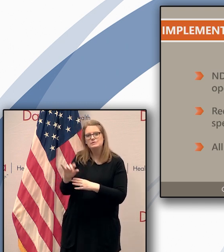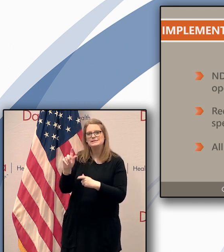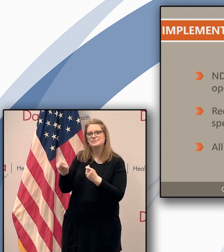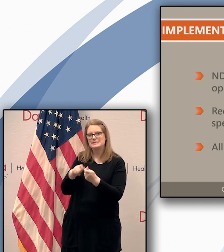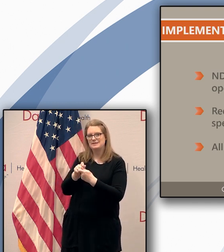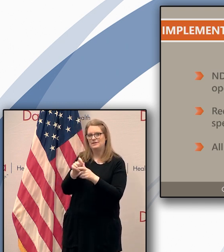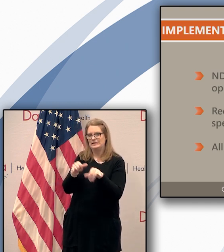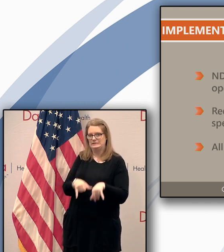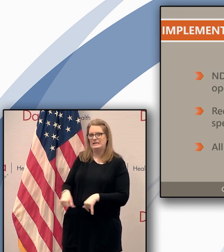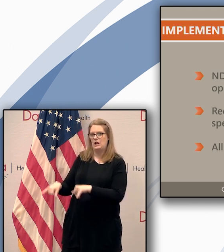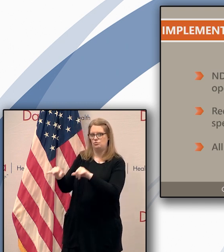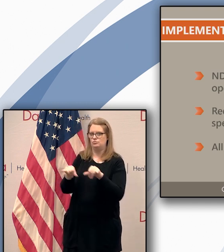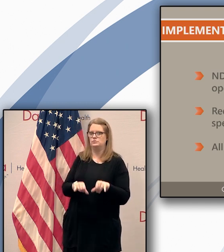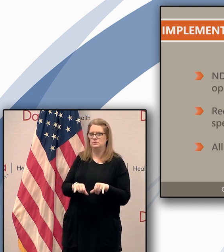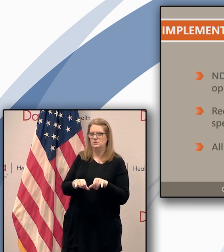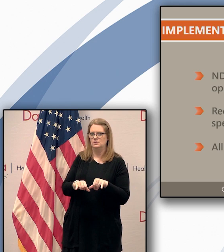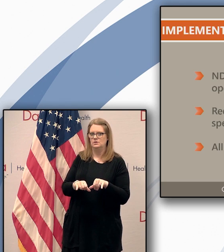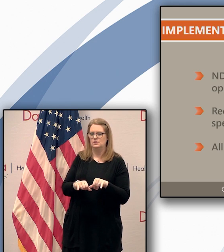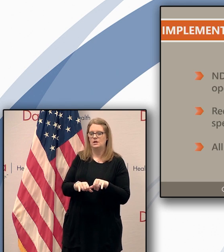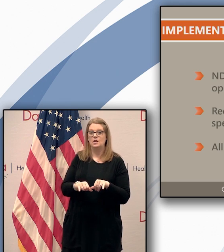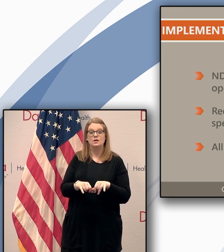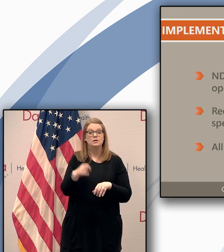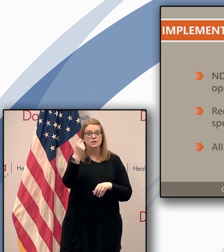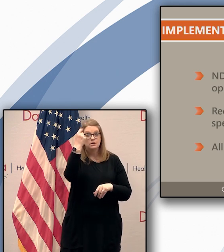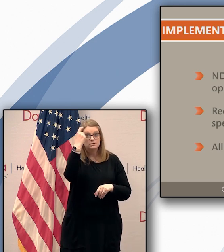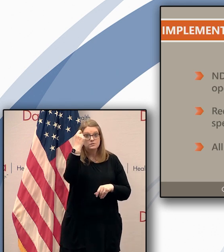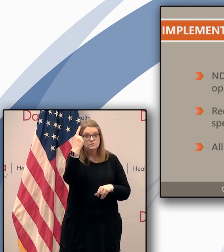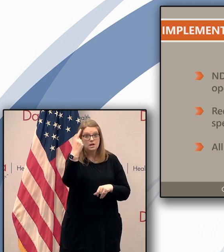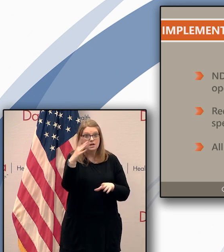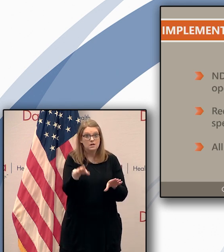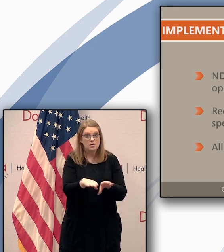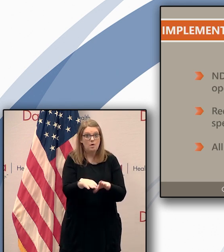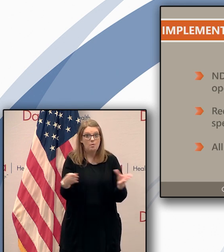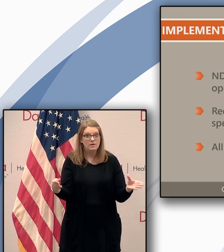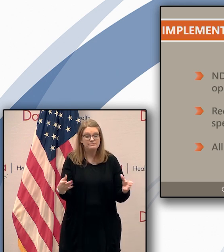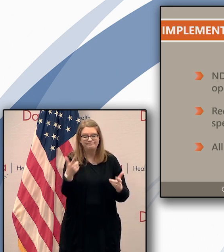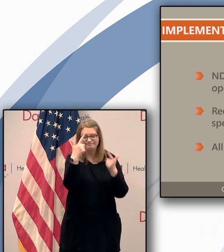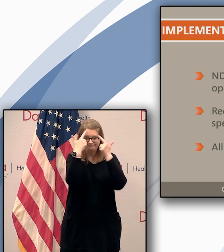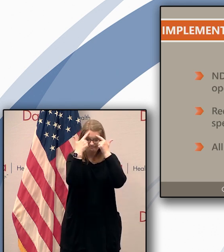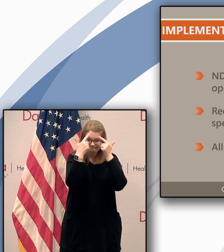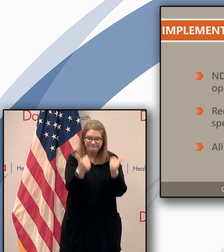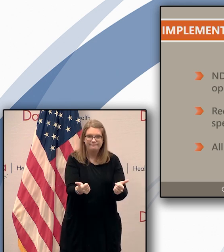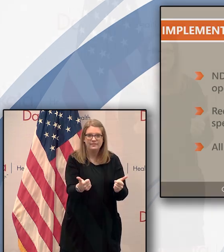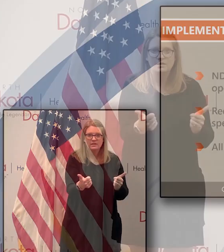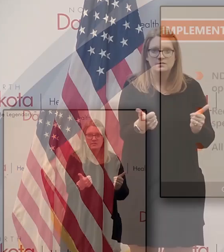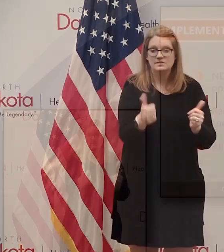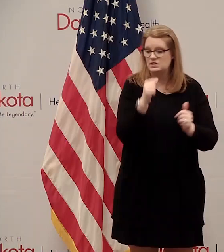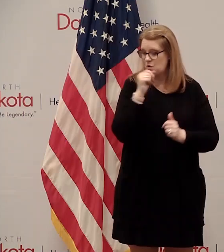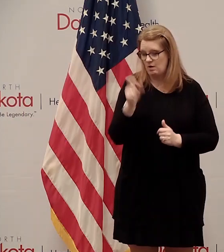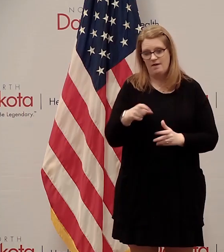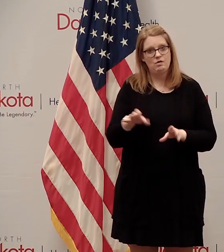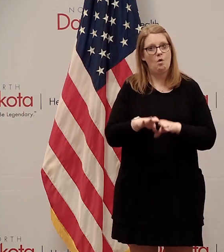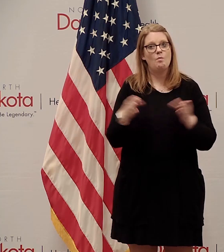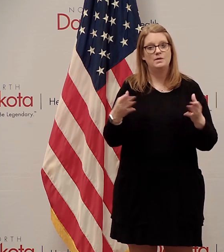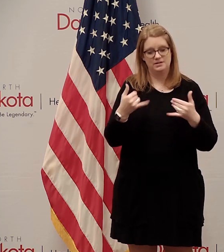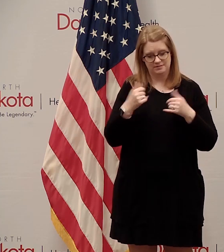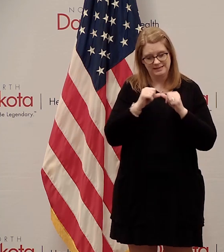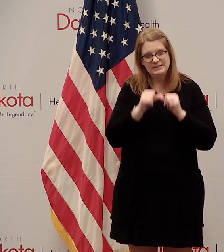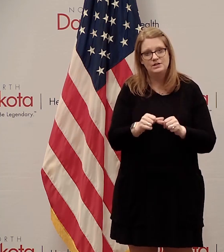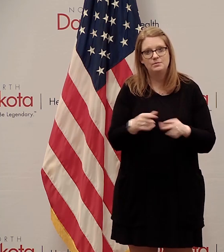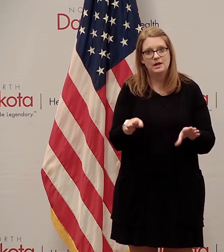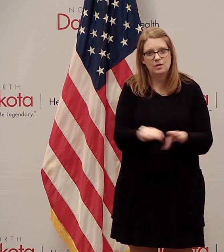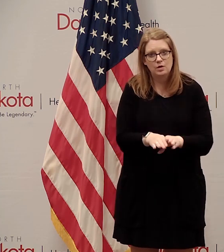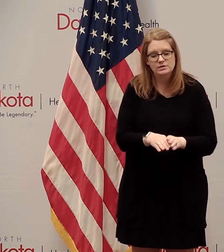uh reminder that all reopenings are voluntary uh yesterday when we had michelle comer here she talked about specific